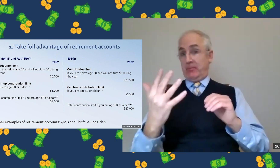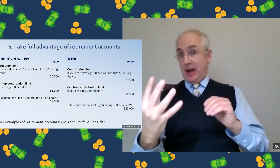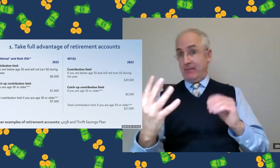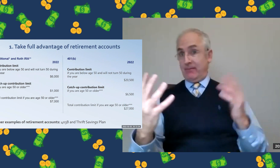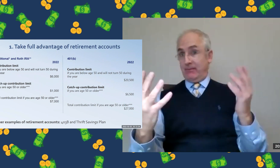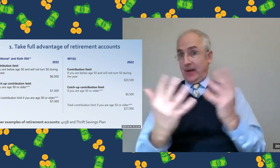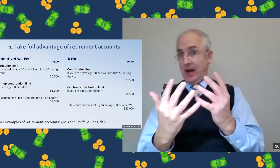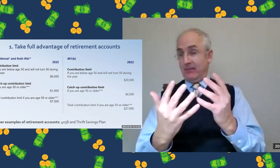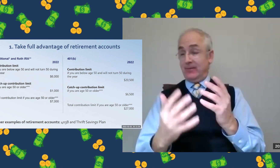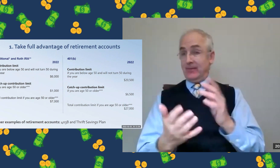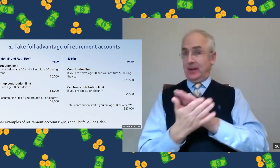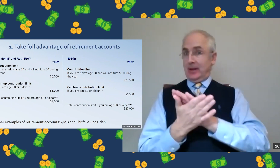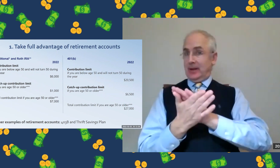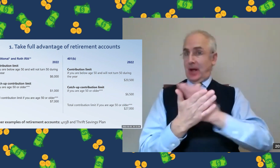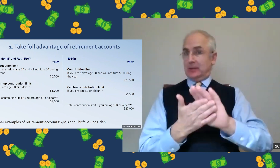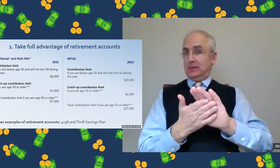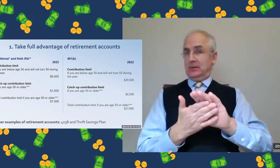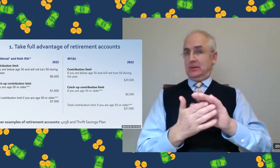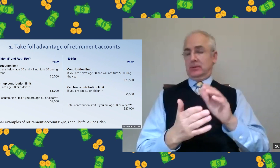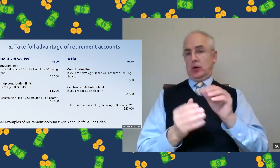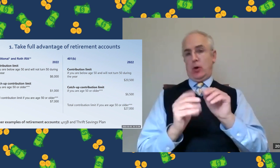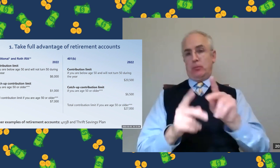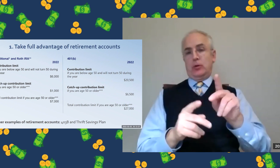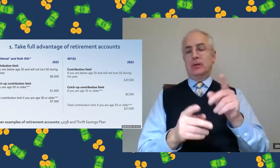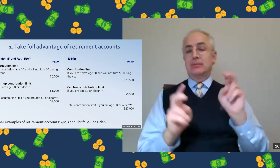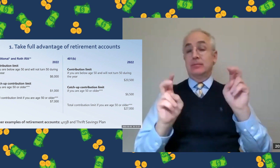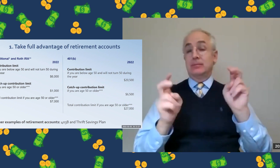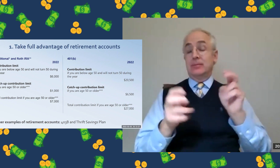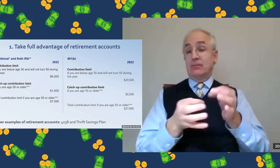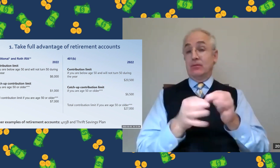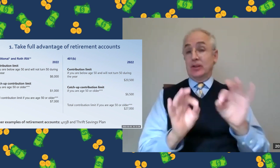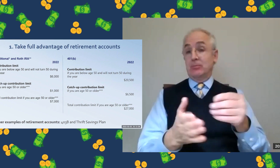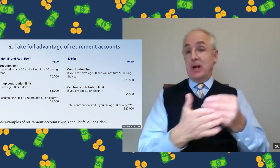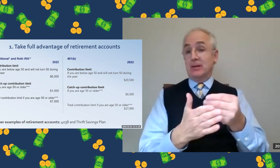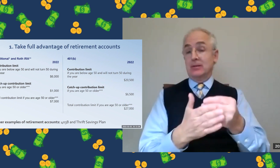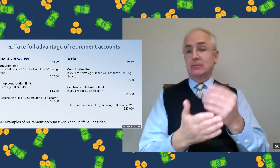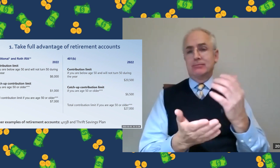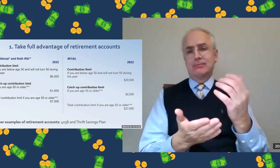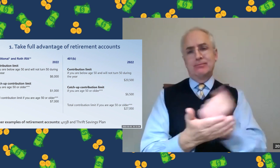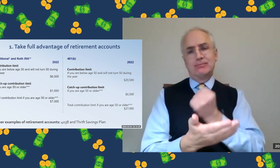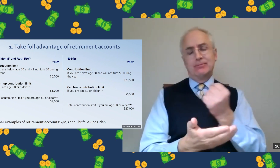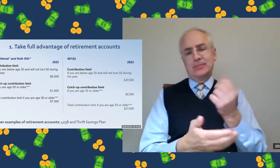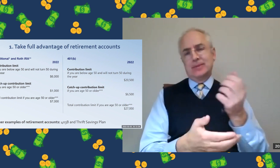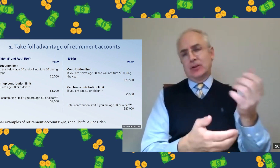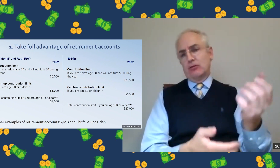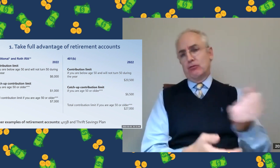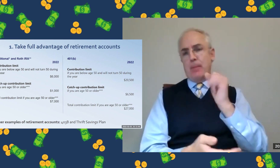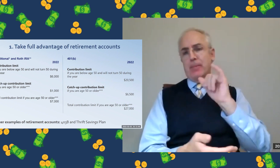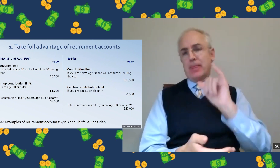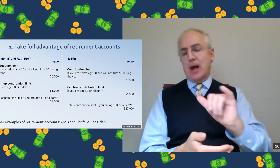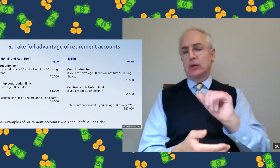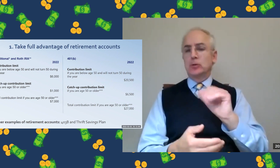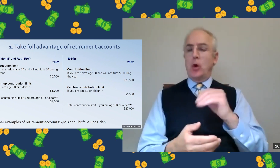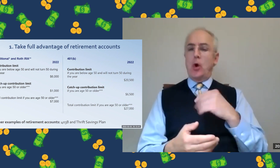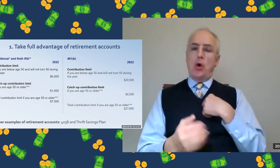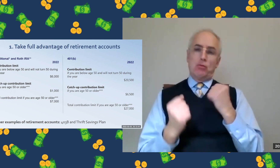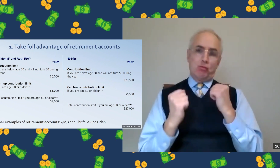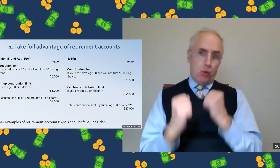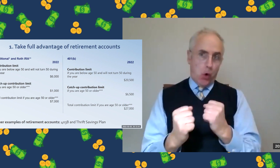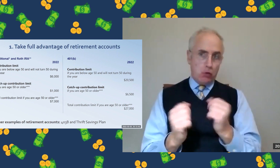contribution up to 5%. So if you contribute 5% of your salary, they will match that entire 5%.